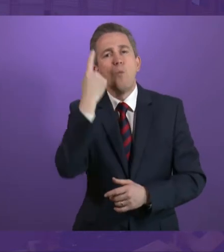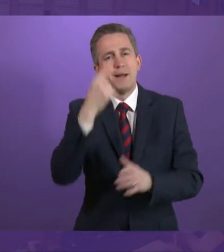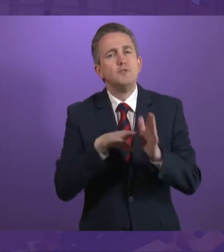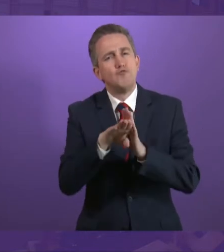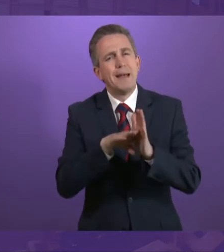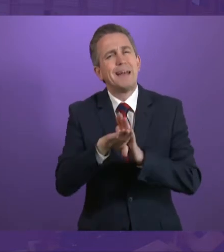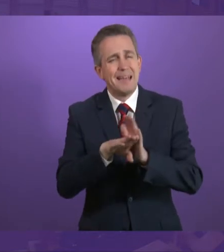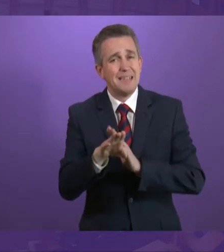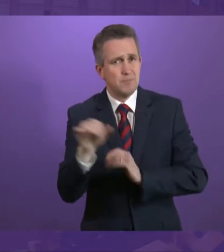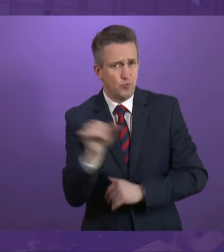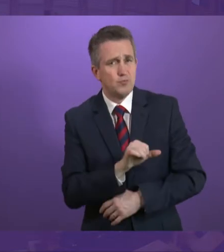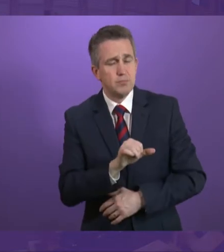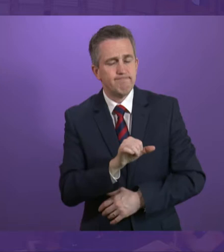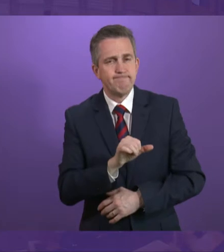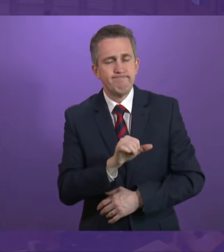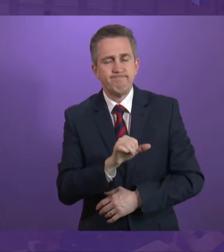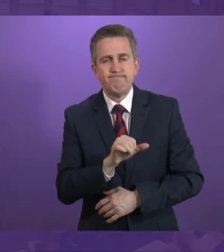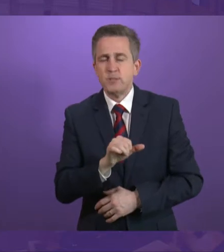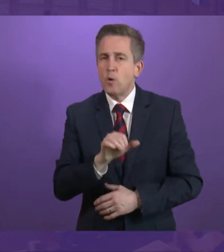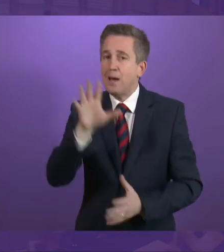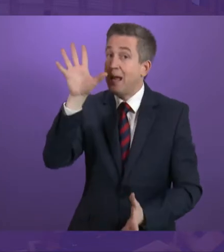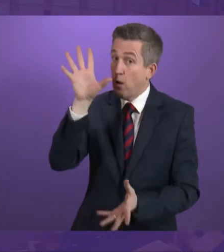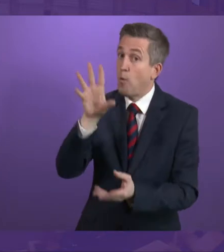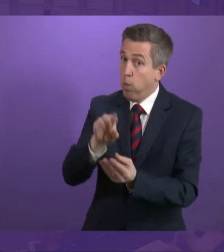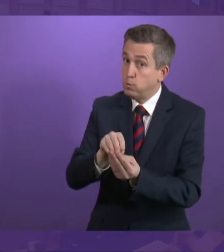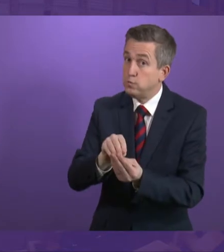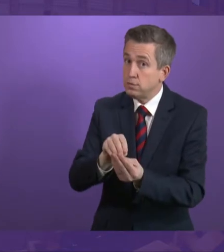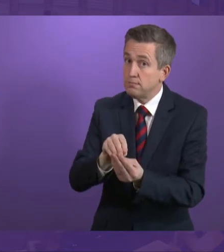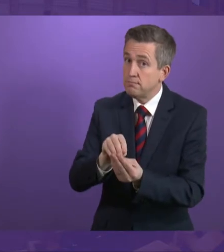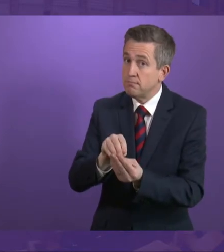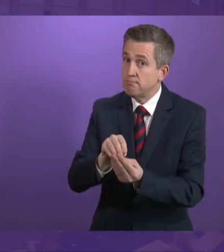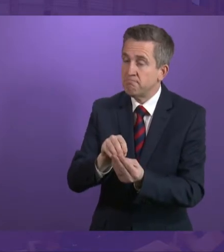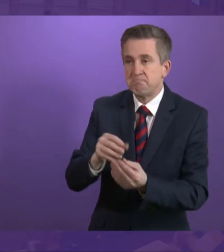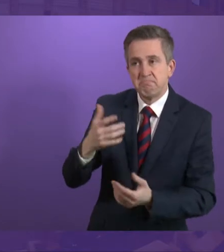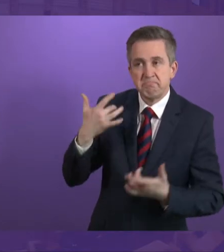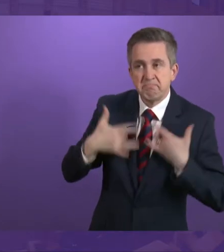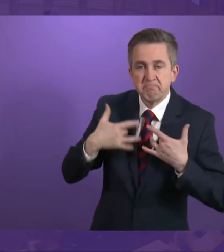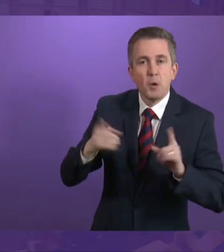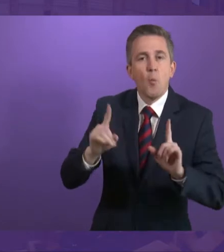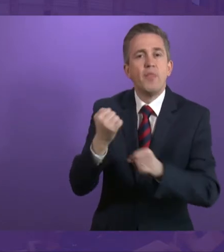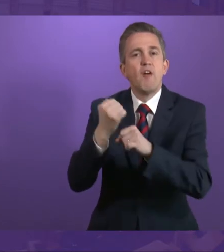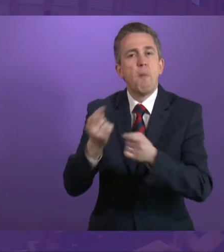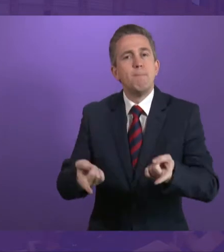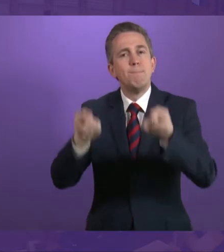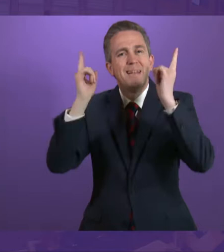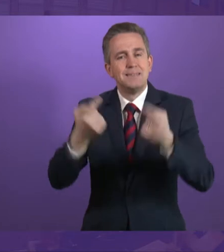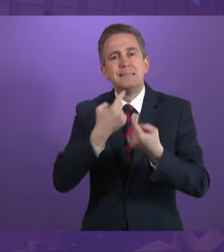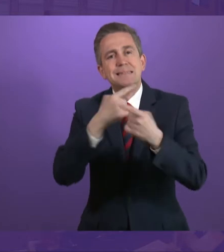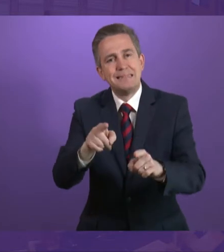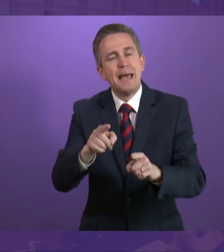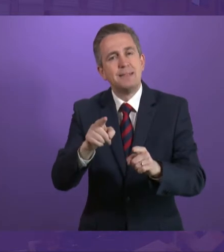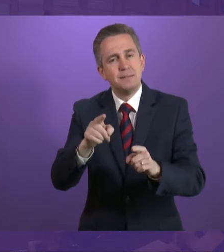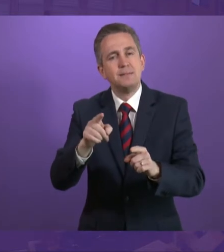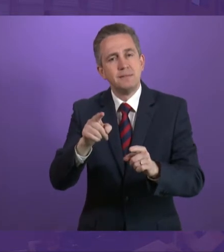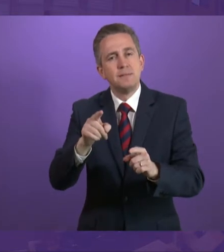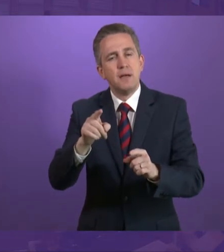that are put on. In conclusion, Deputy Presiding Officer, I look forward to hearing from the Minister what the Scottish Government will do to play